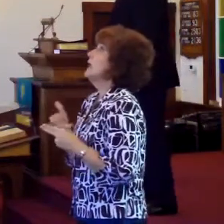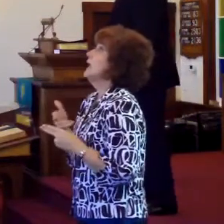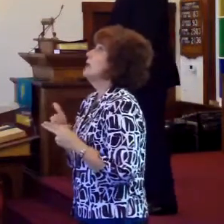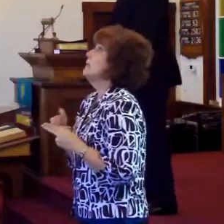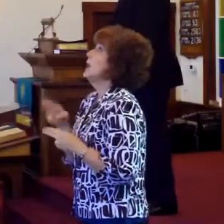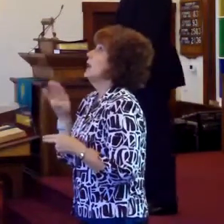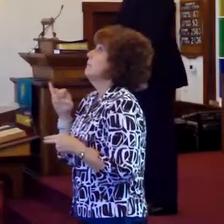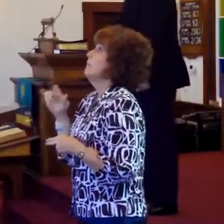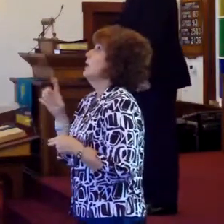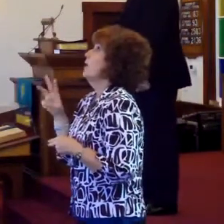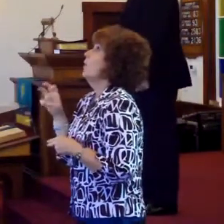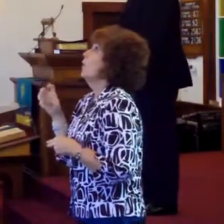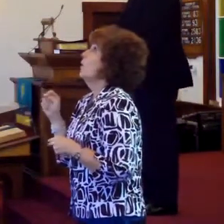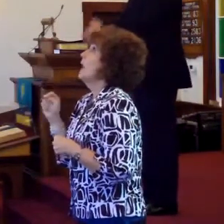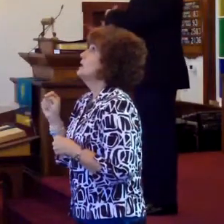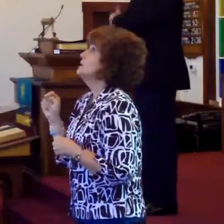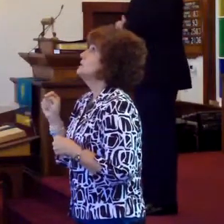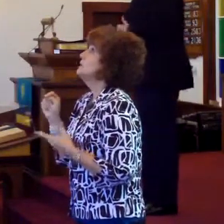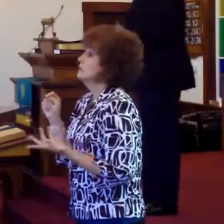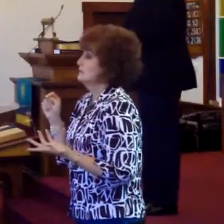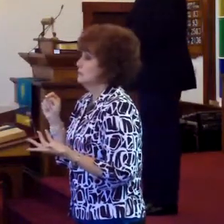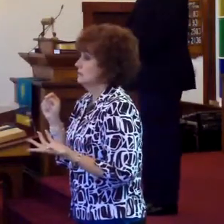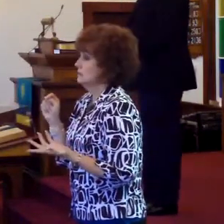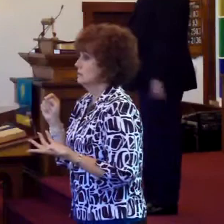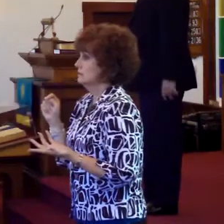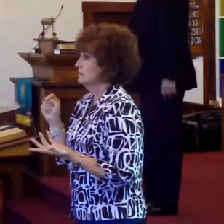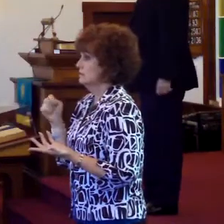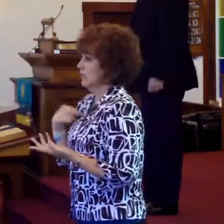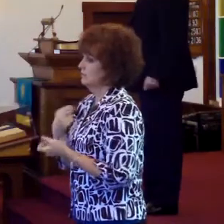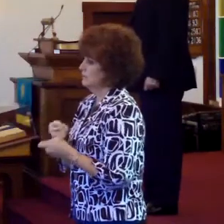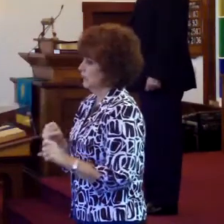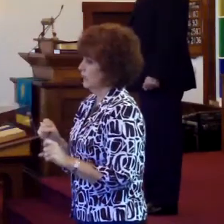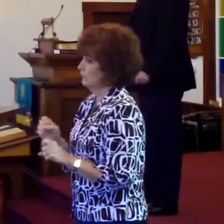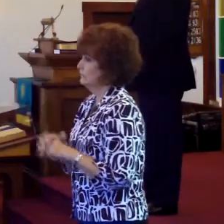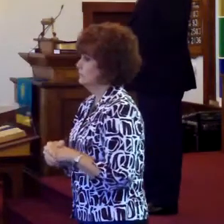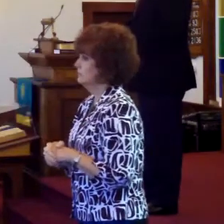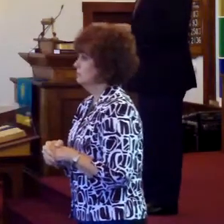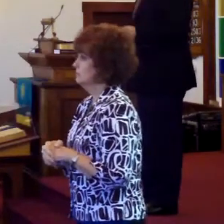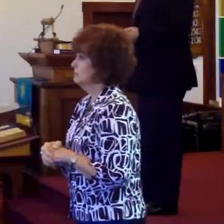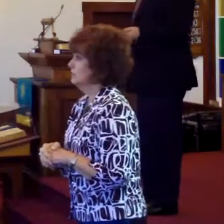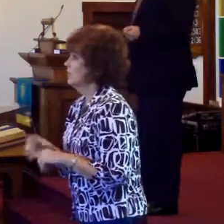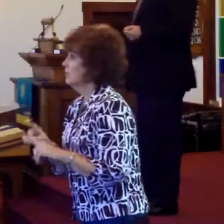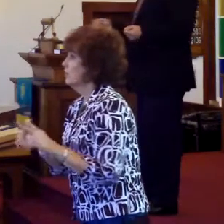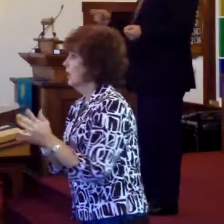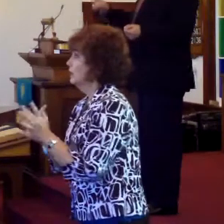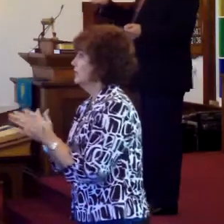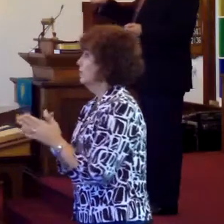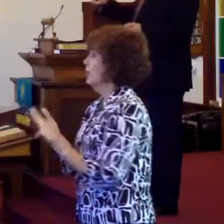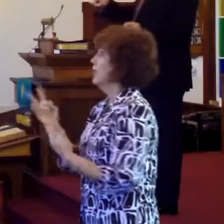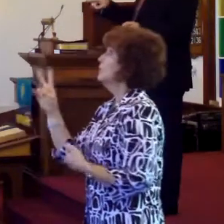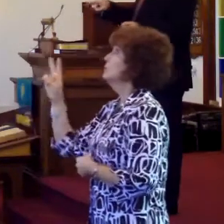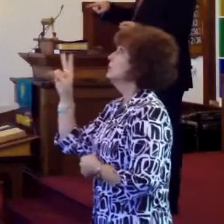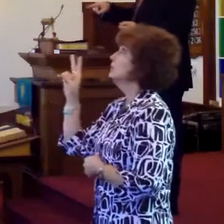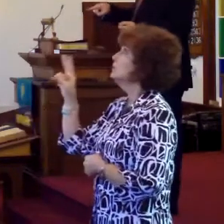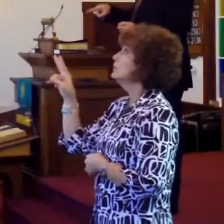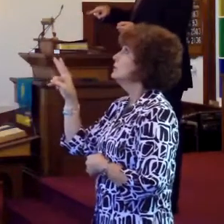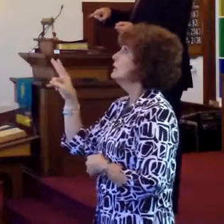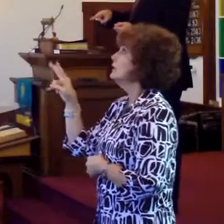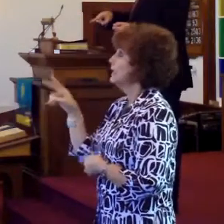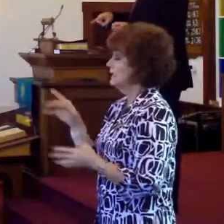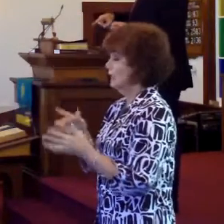is Bill West. Of course, that word is Bill West, because I'm saved. The Bible says that he'll look at it.